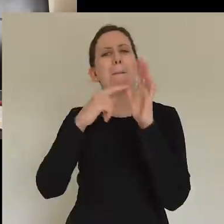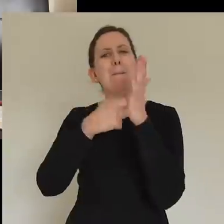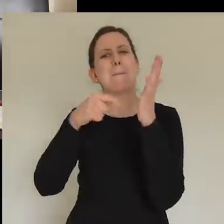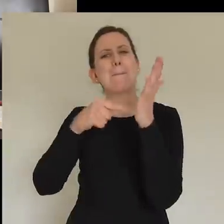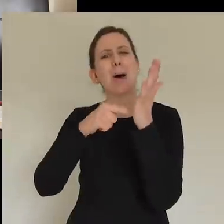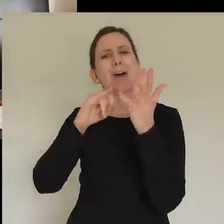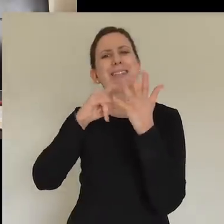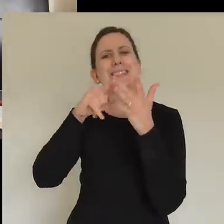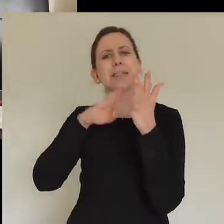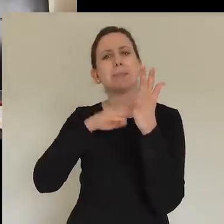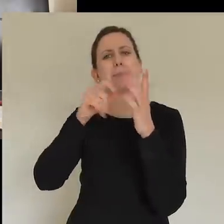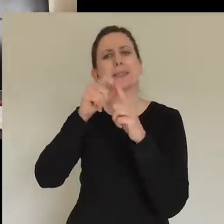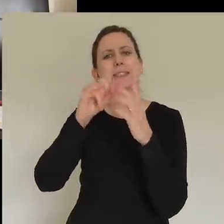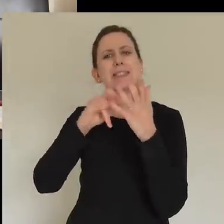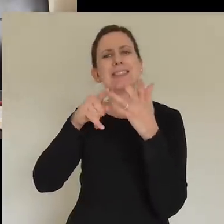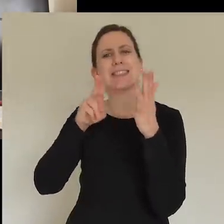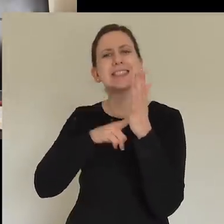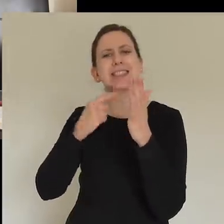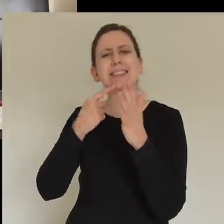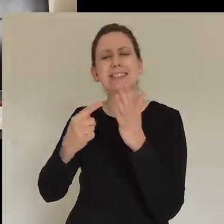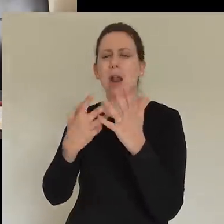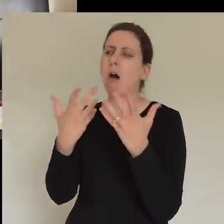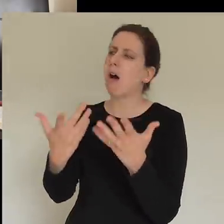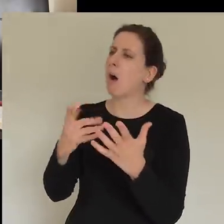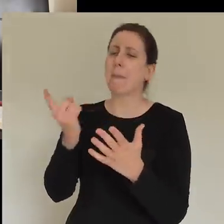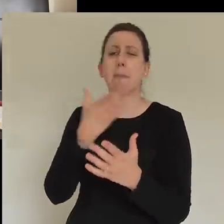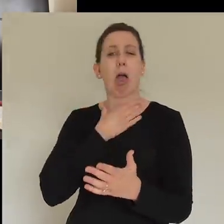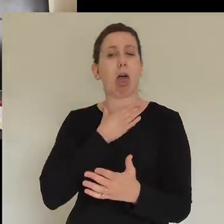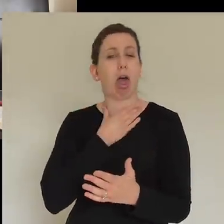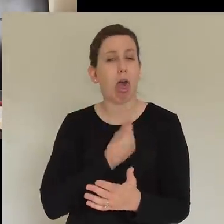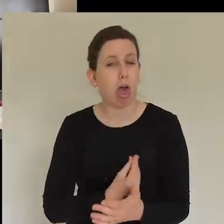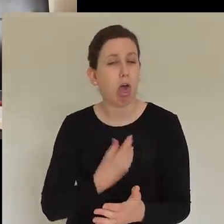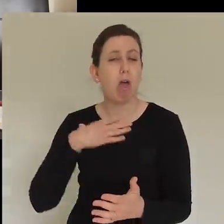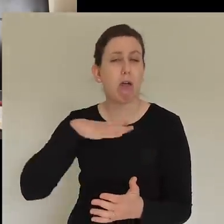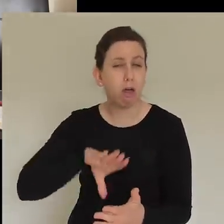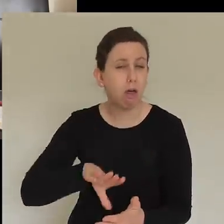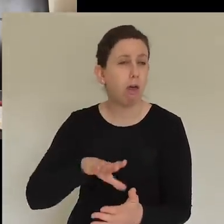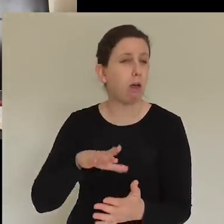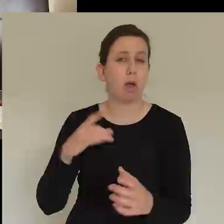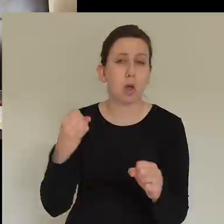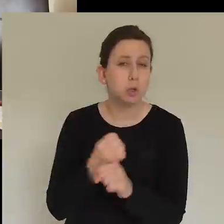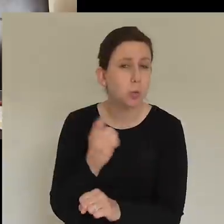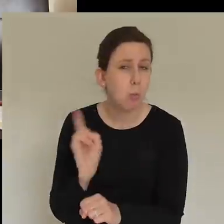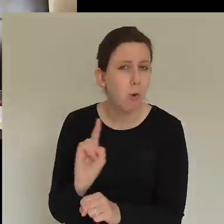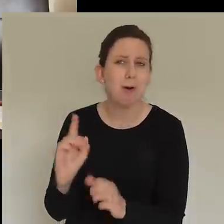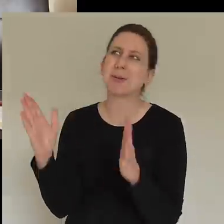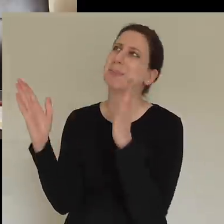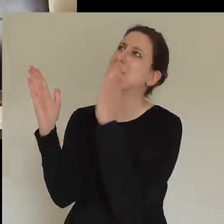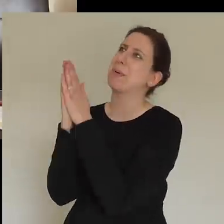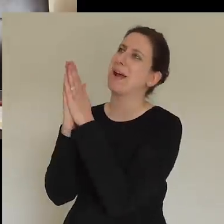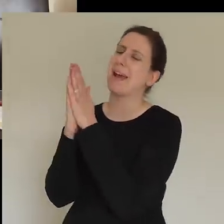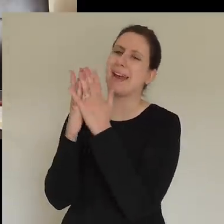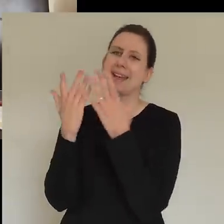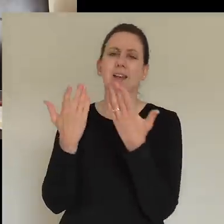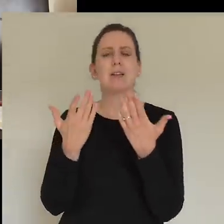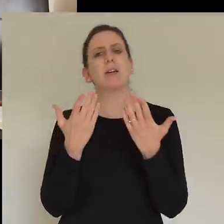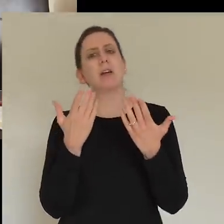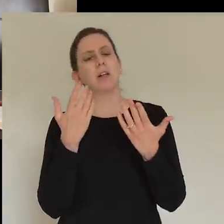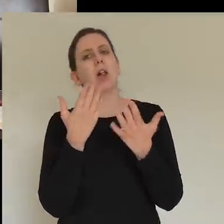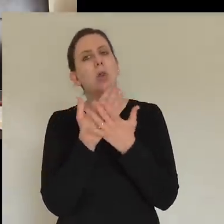prayer. And you kind of wonder if our nation is so desperate, it's turning to prayer. Also, it feels like, if you ever work in the forces, people talk about death a lot